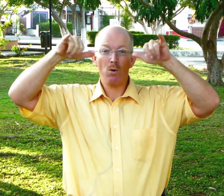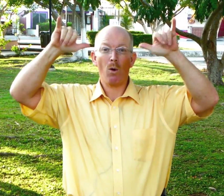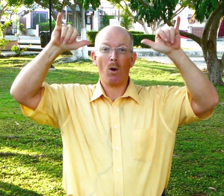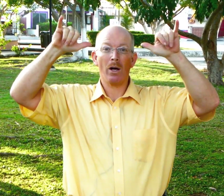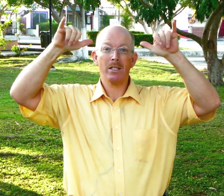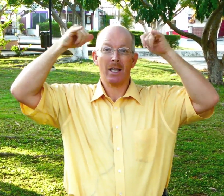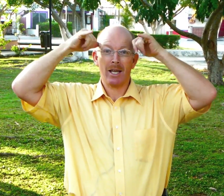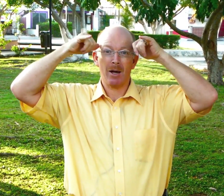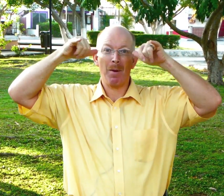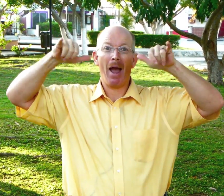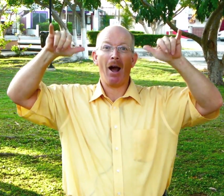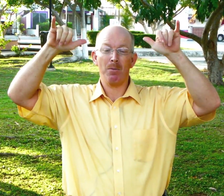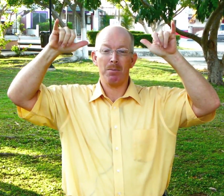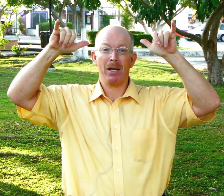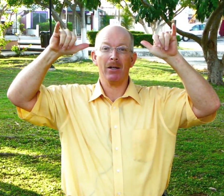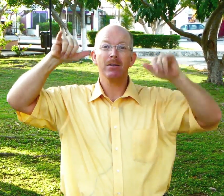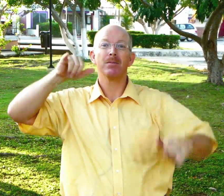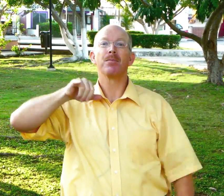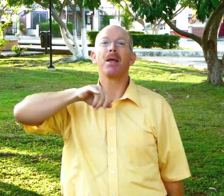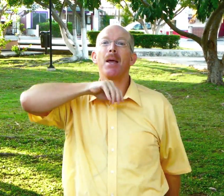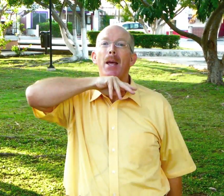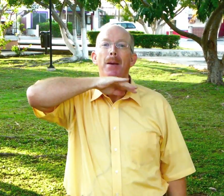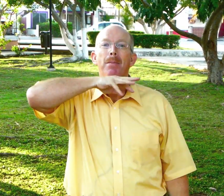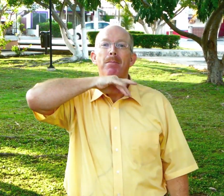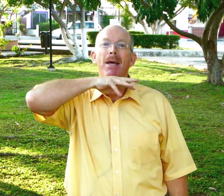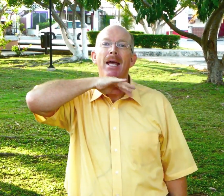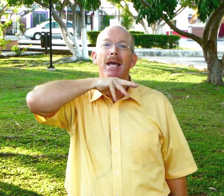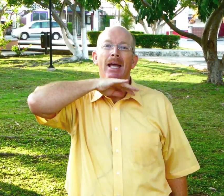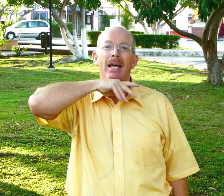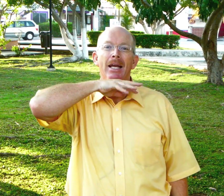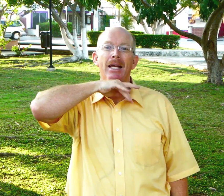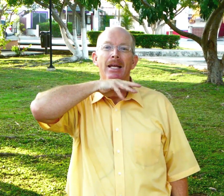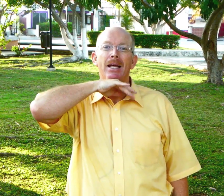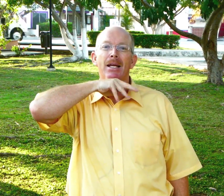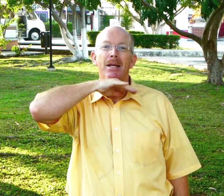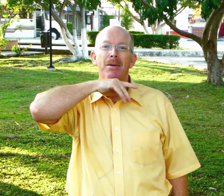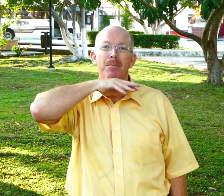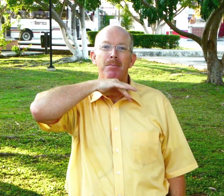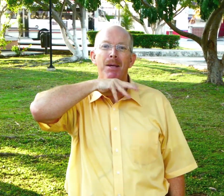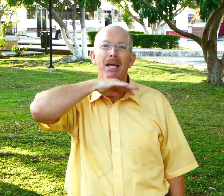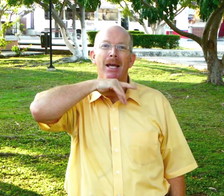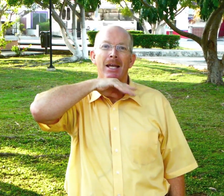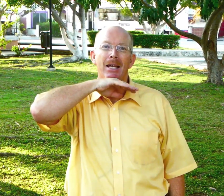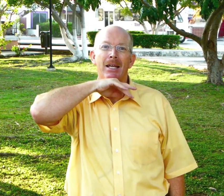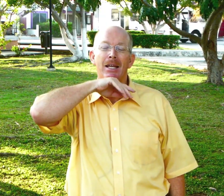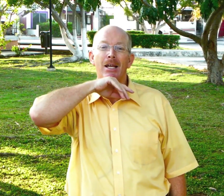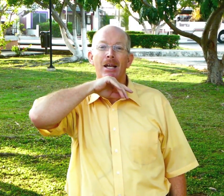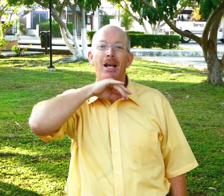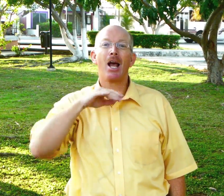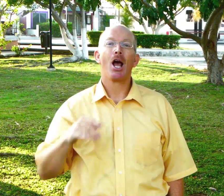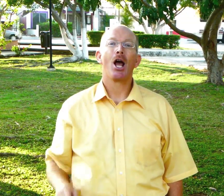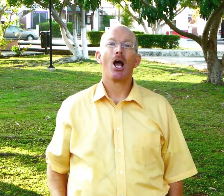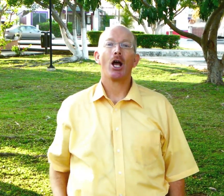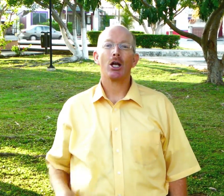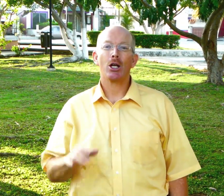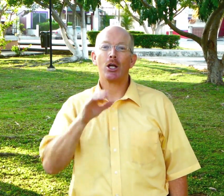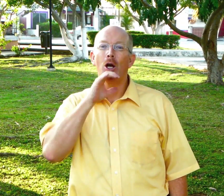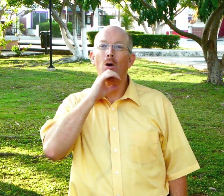horns and they come out bigger pig pig goat